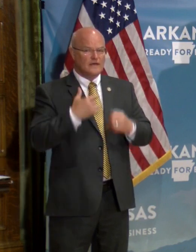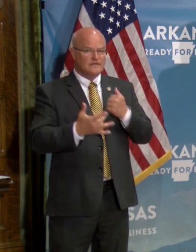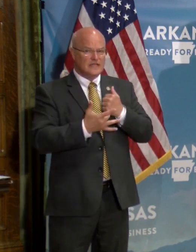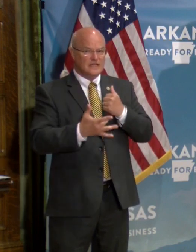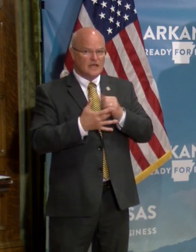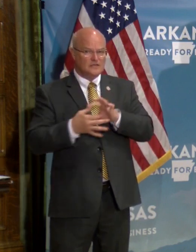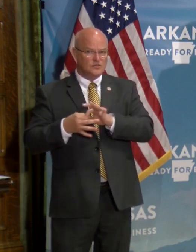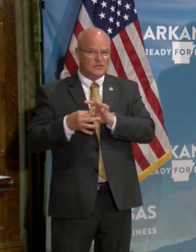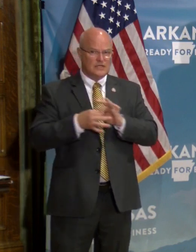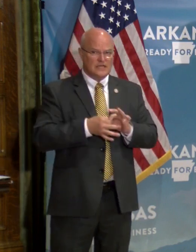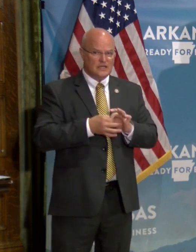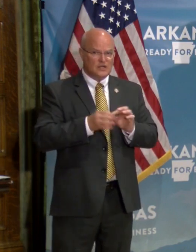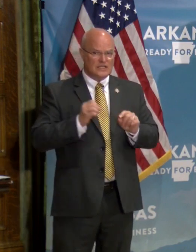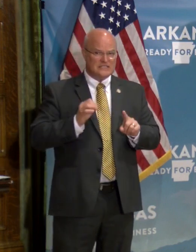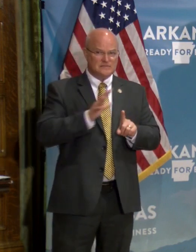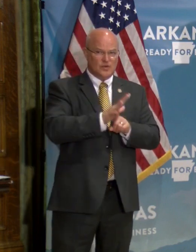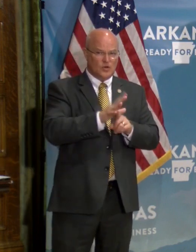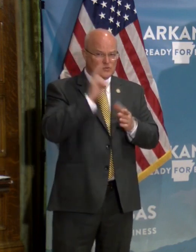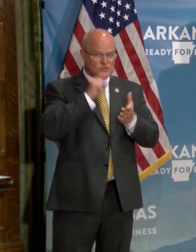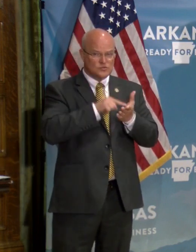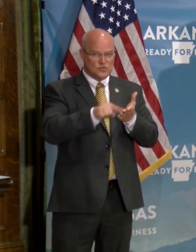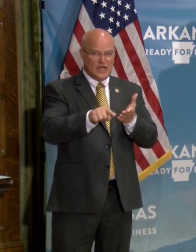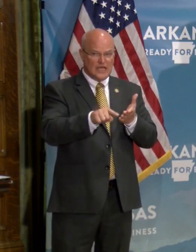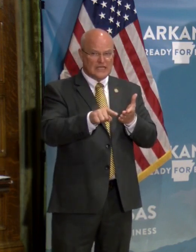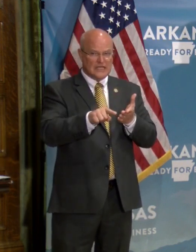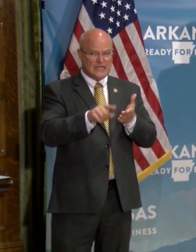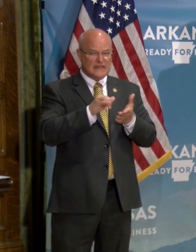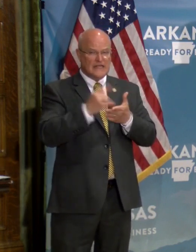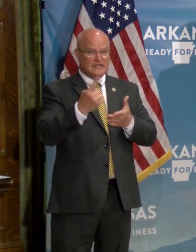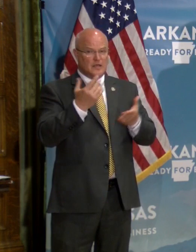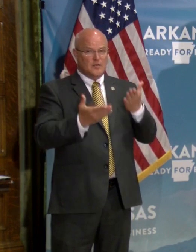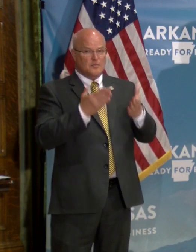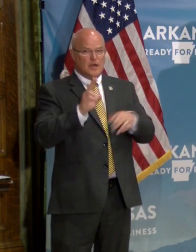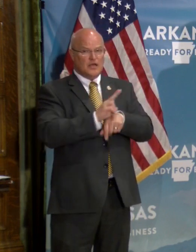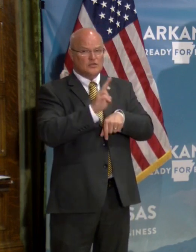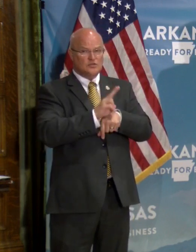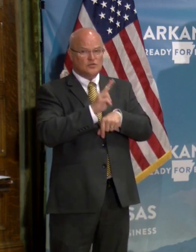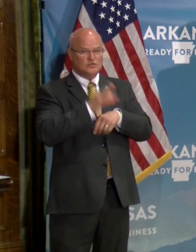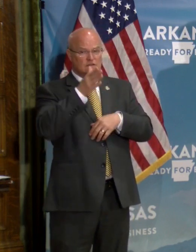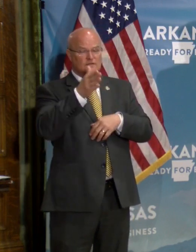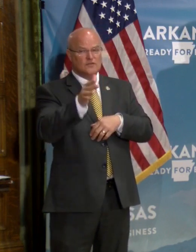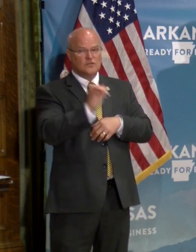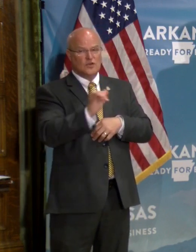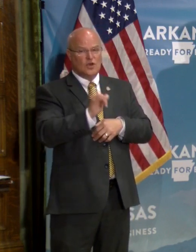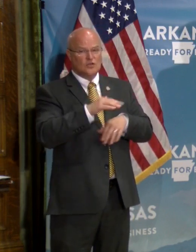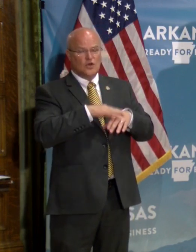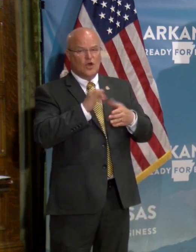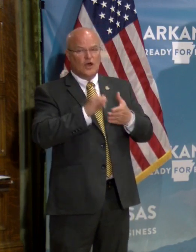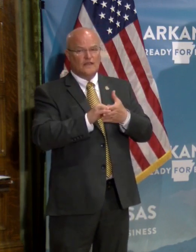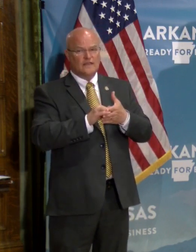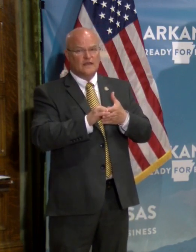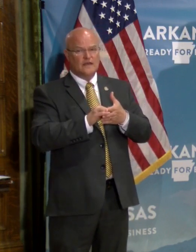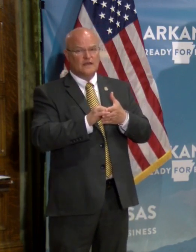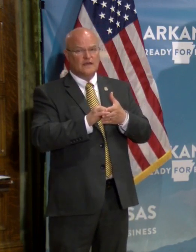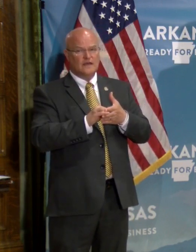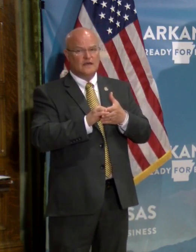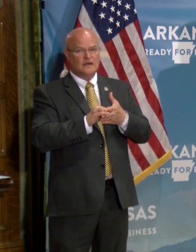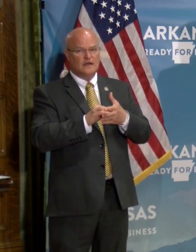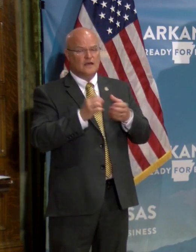related to exposure tracking. was wondering if that's something we might use. And then also on the, uh, multi-system